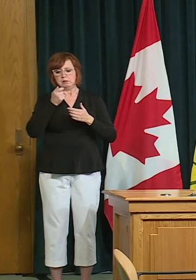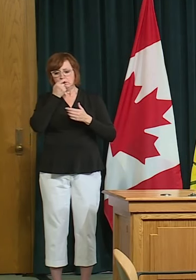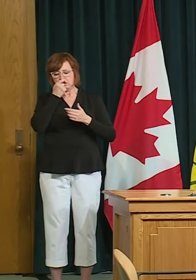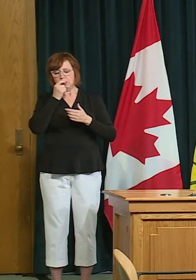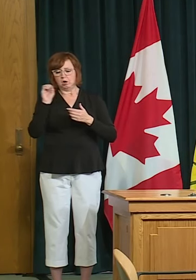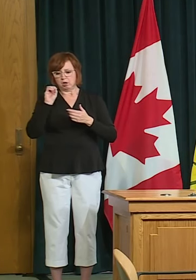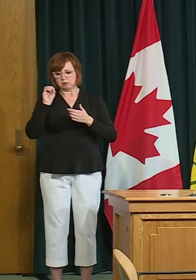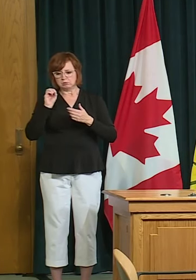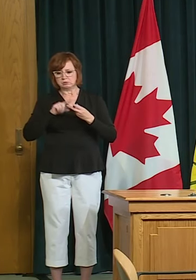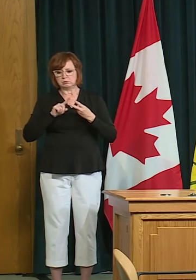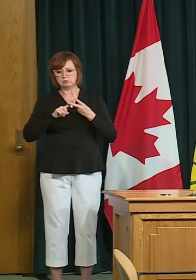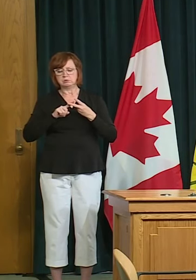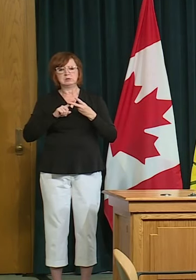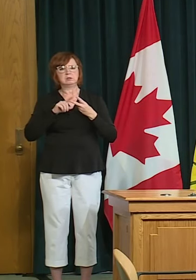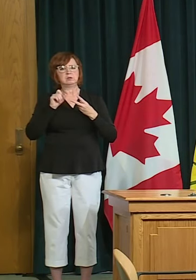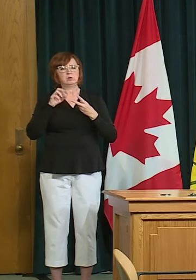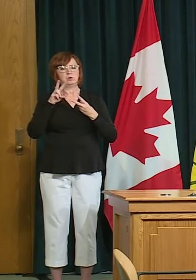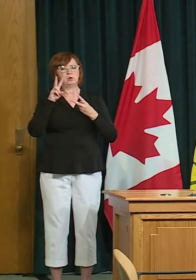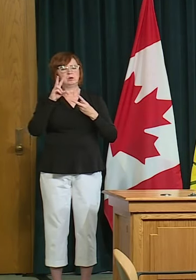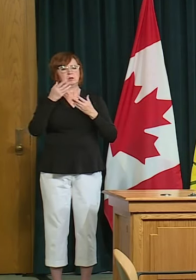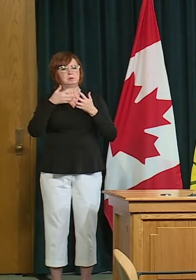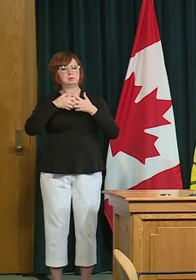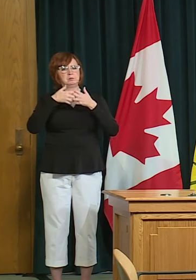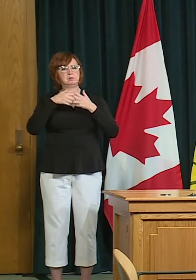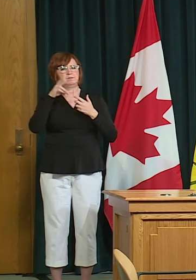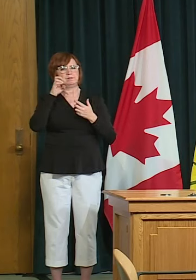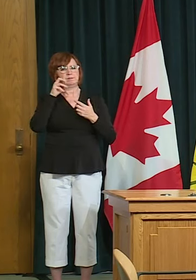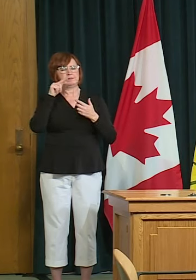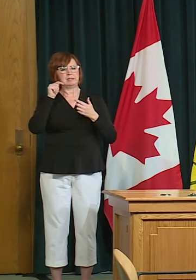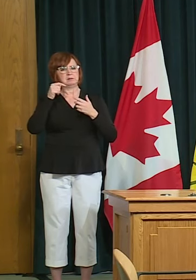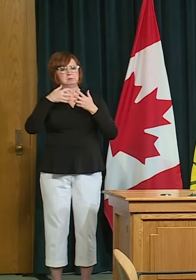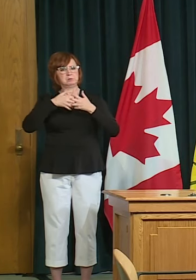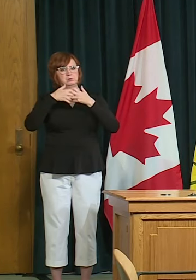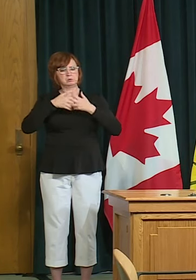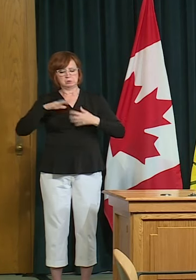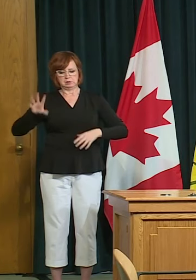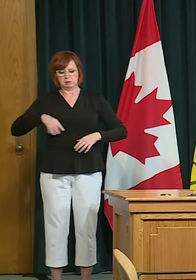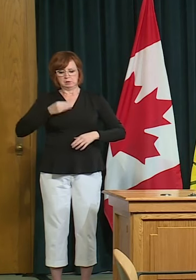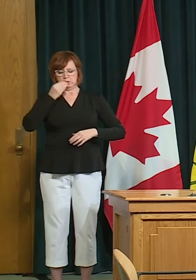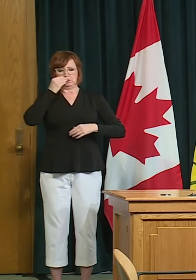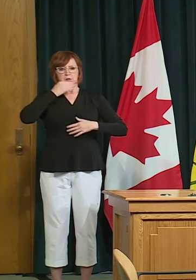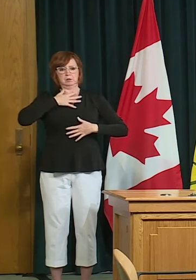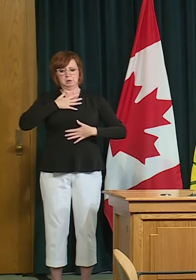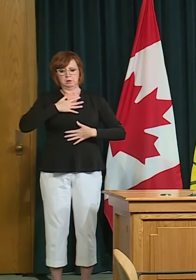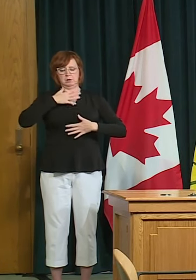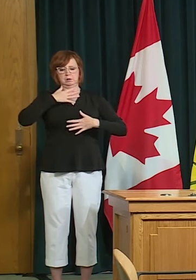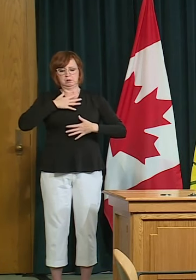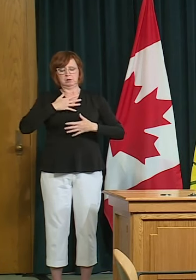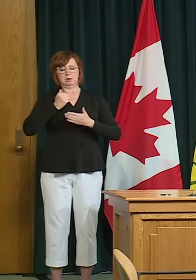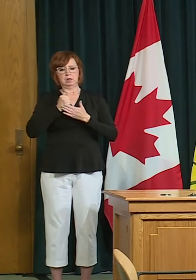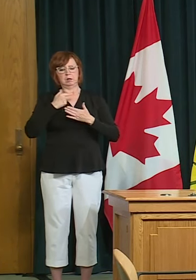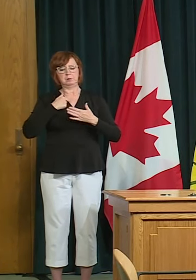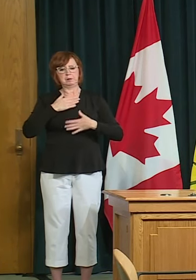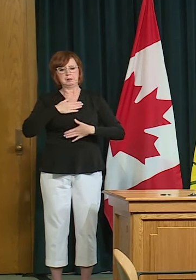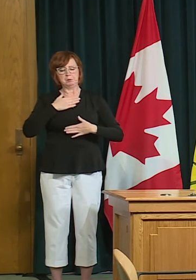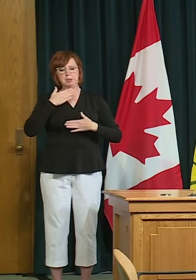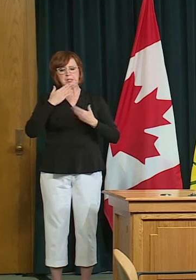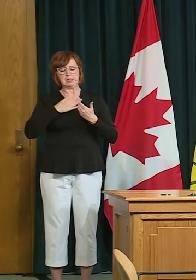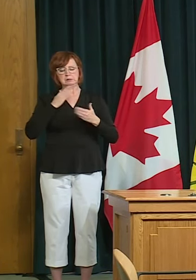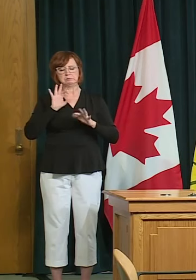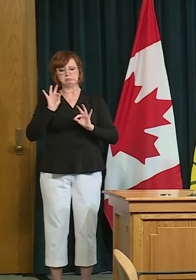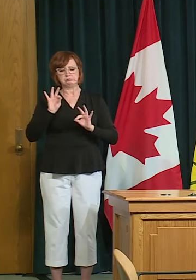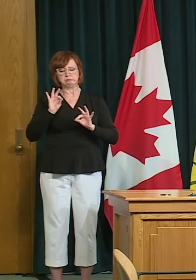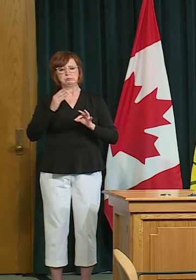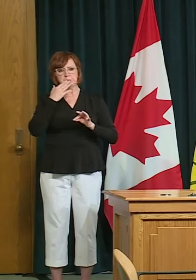dialysis and other multi-organ supports and that has shown its results in saskatchewan that with around